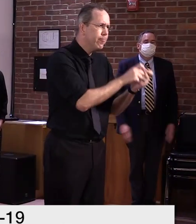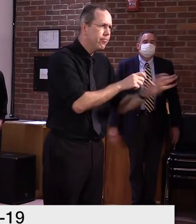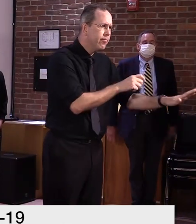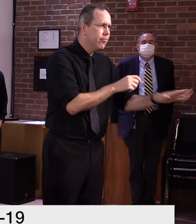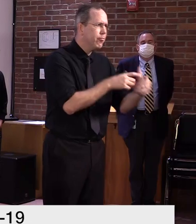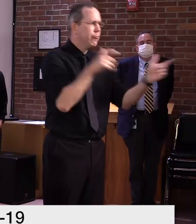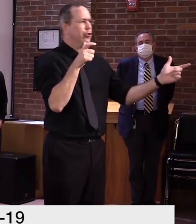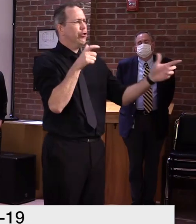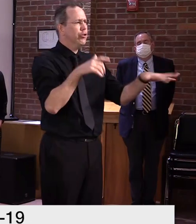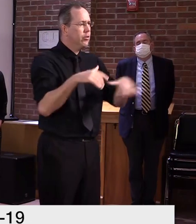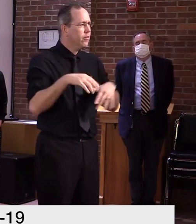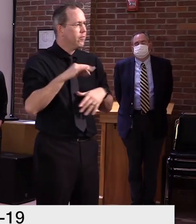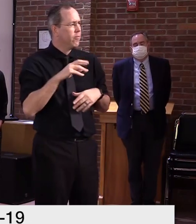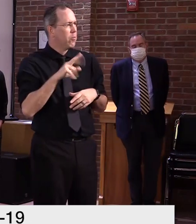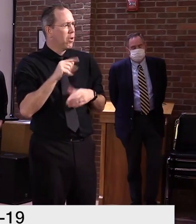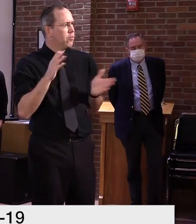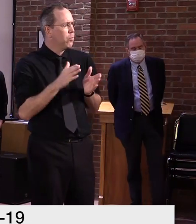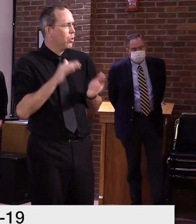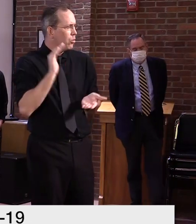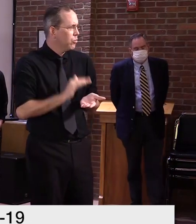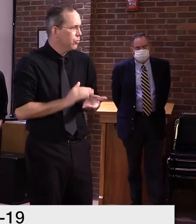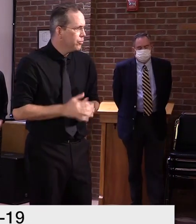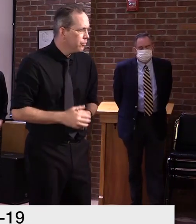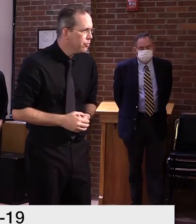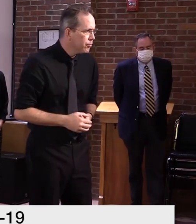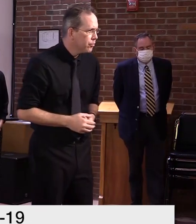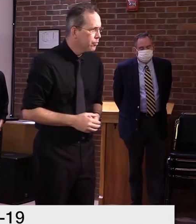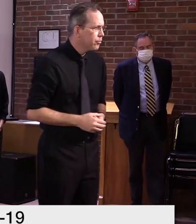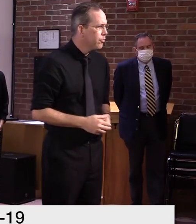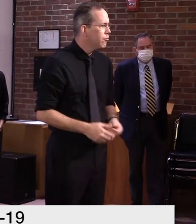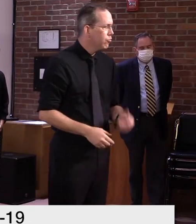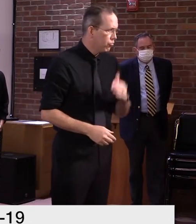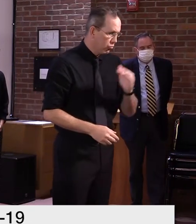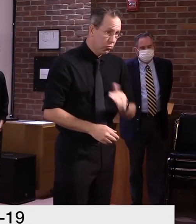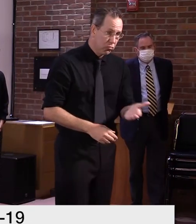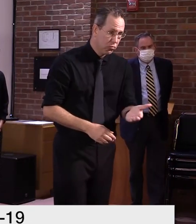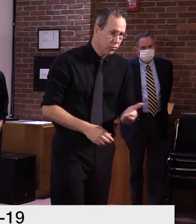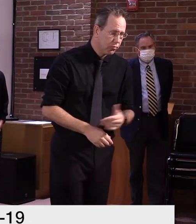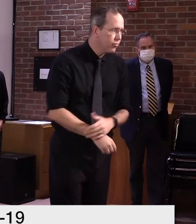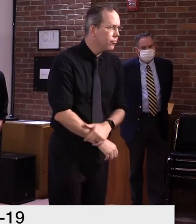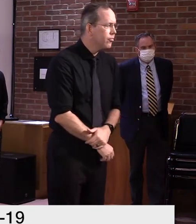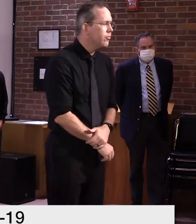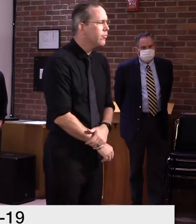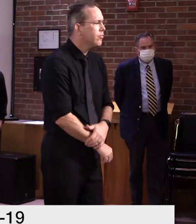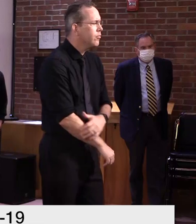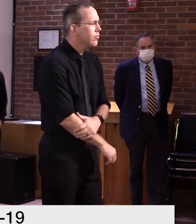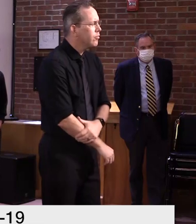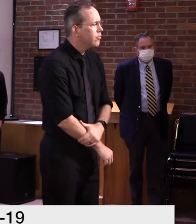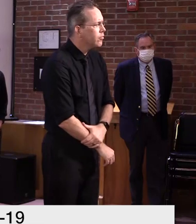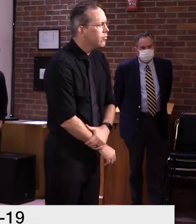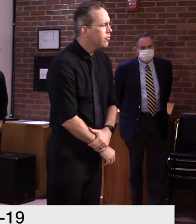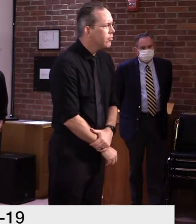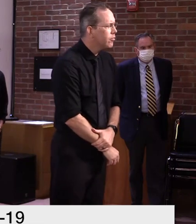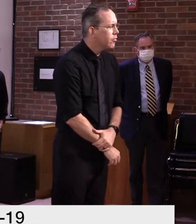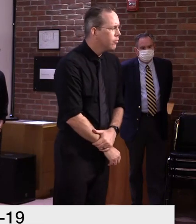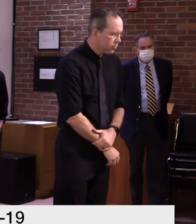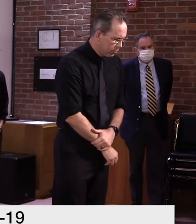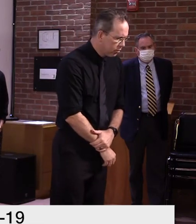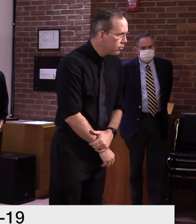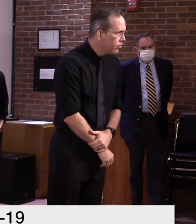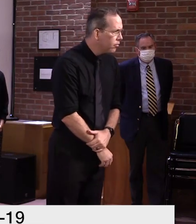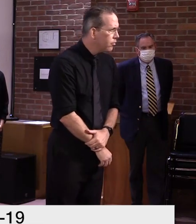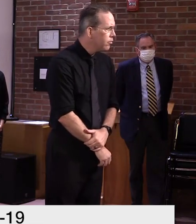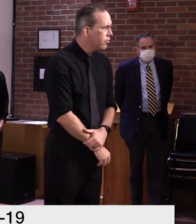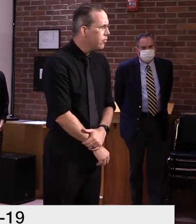Yes, uh, I don't know if this is for Dr. Levine and Dr. Kelso, but there seems to be some confusion in the public when it comes to antigen